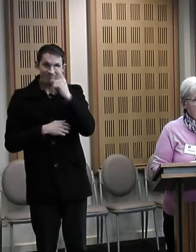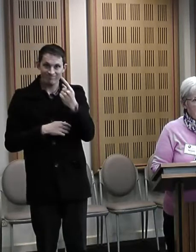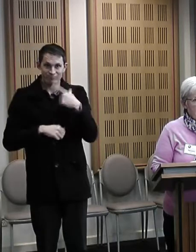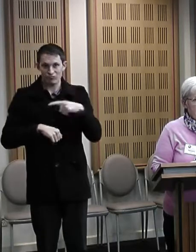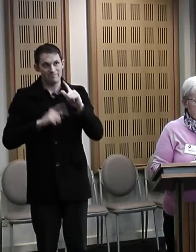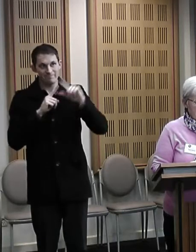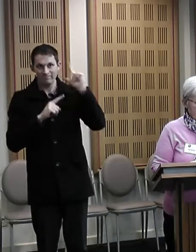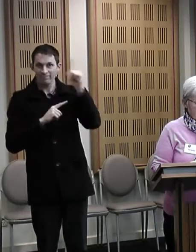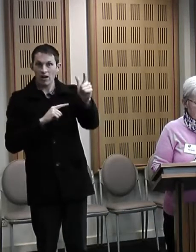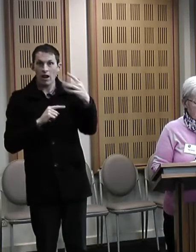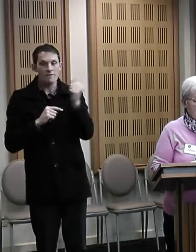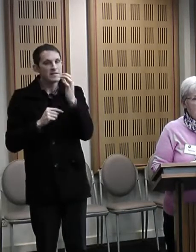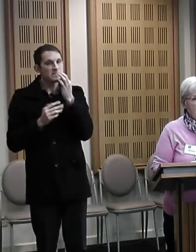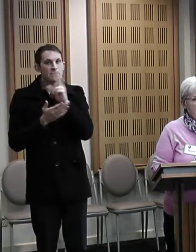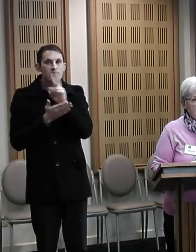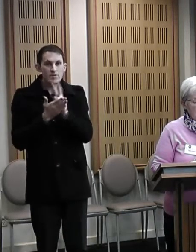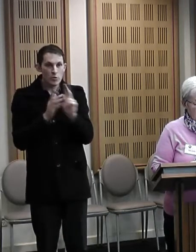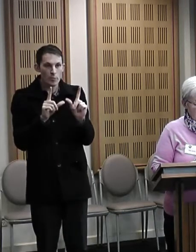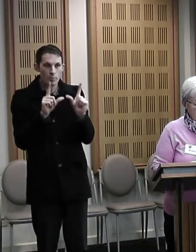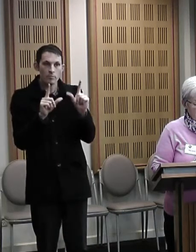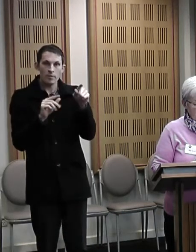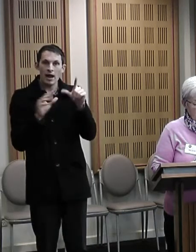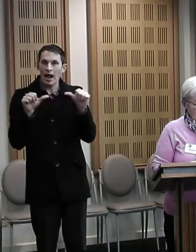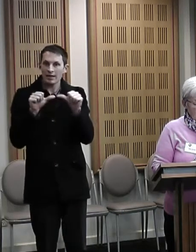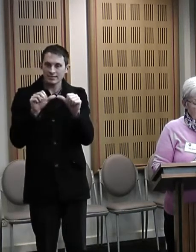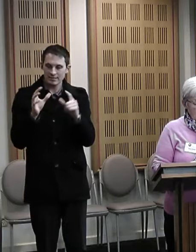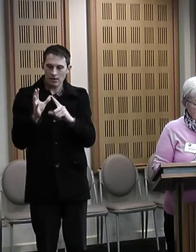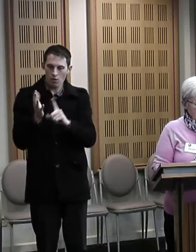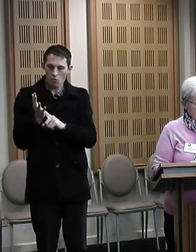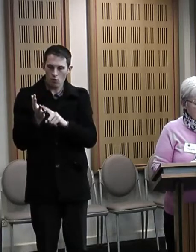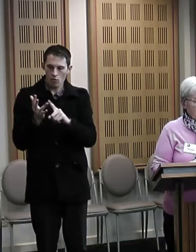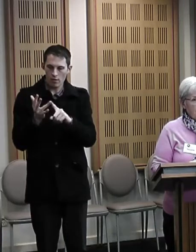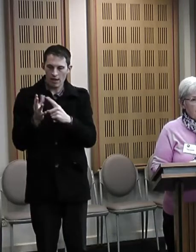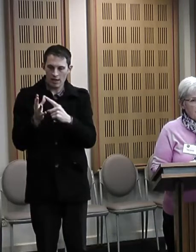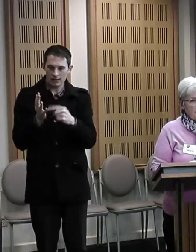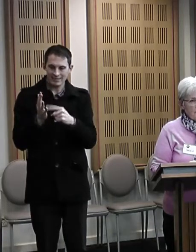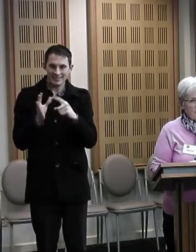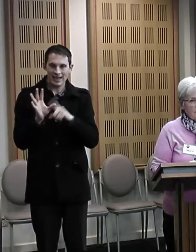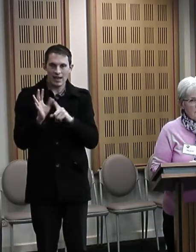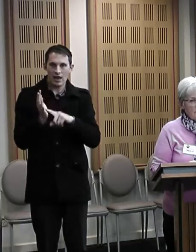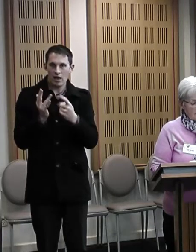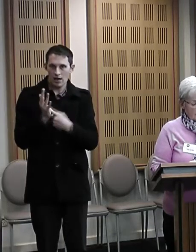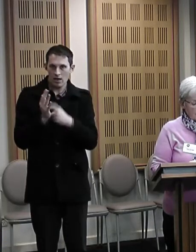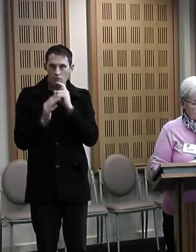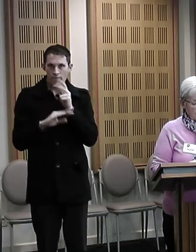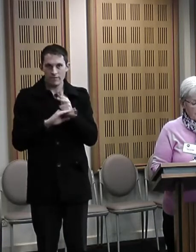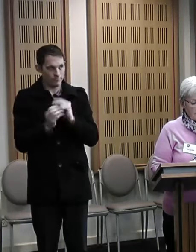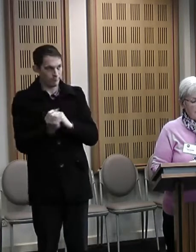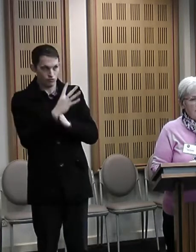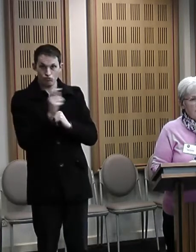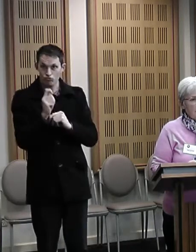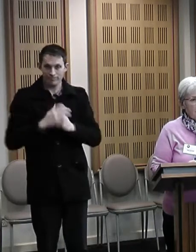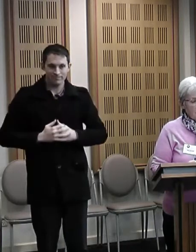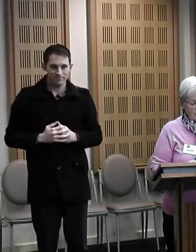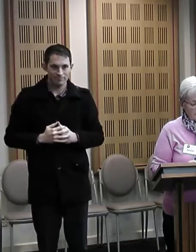later on featuring Aunty Elva Taylor. Meantime, due to the circumstances, the community has